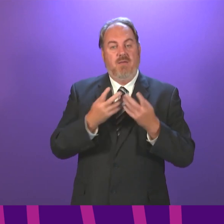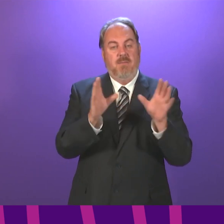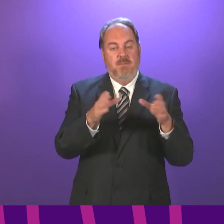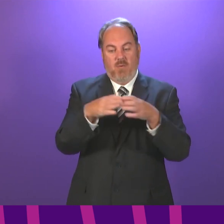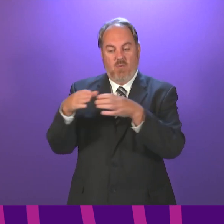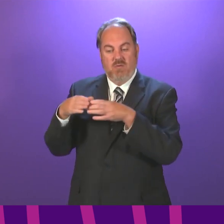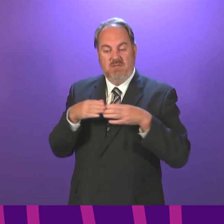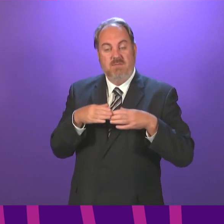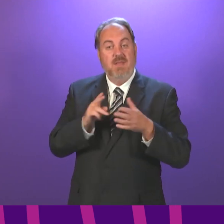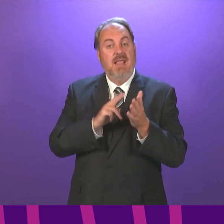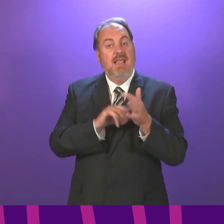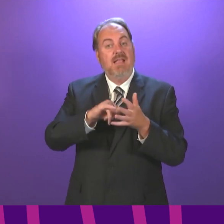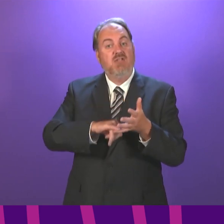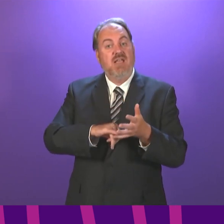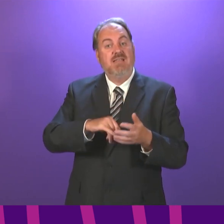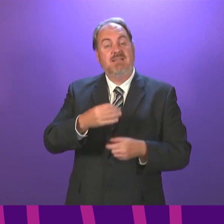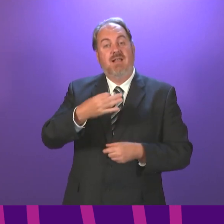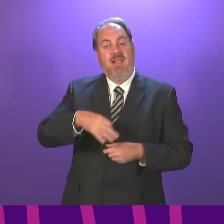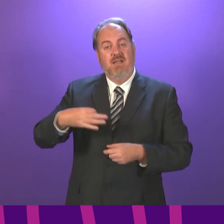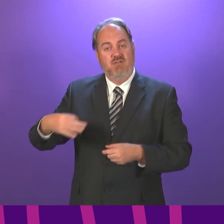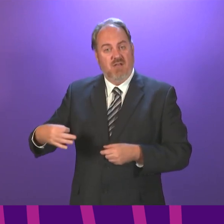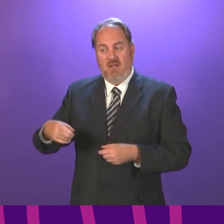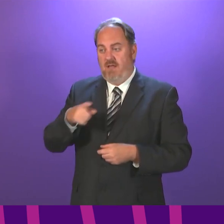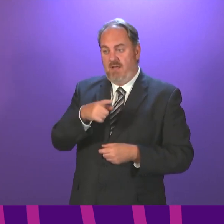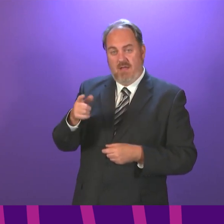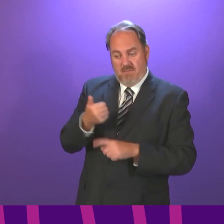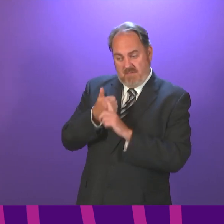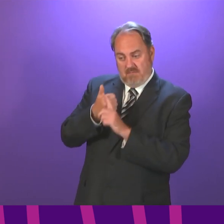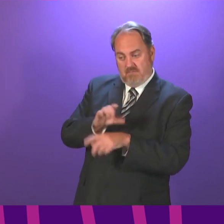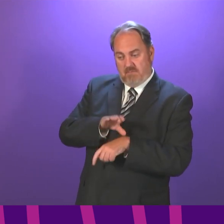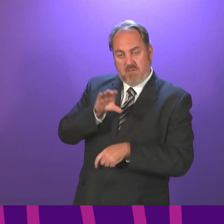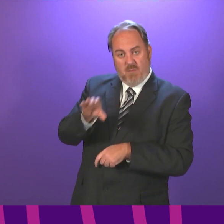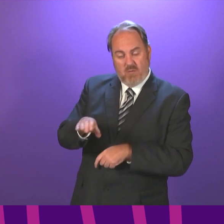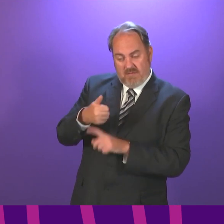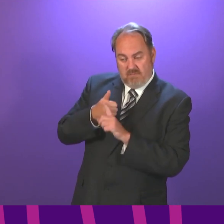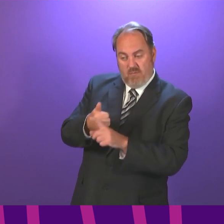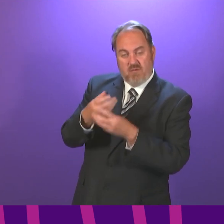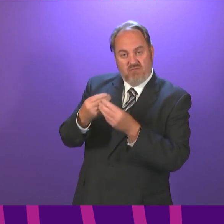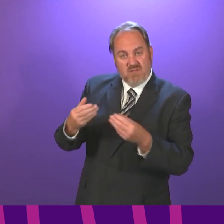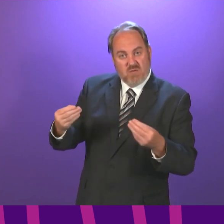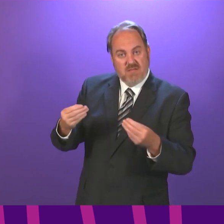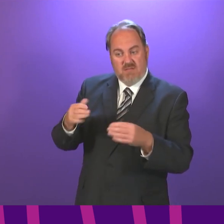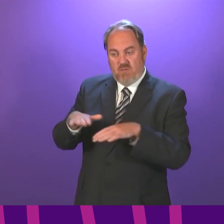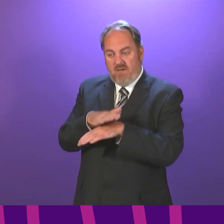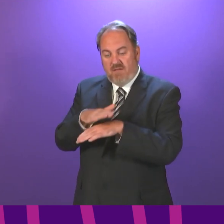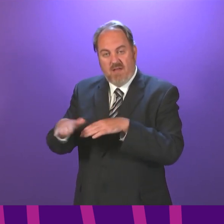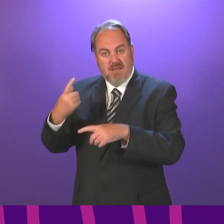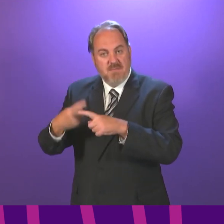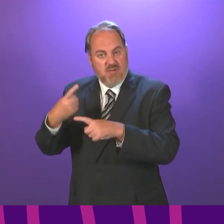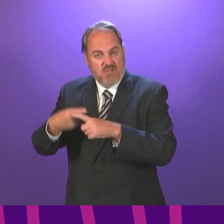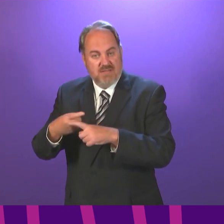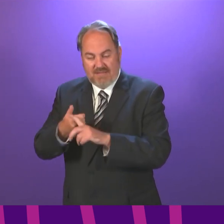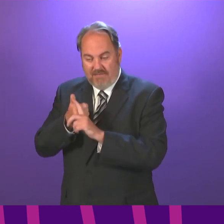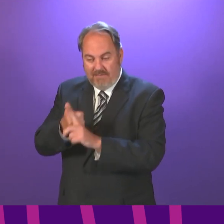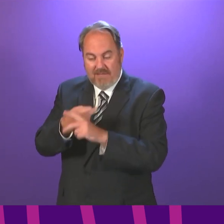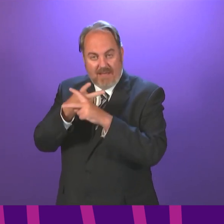their share of additional funding to support reducing waiting times for urgent and emergency care and also the